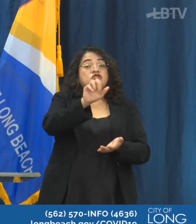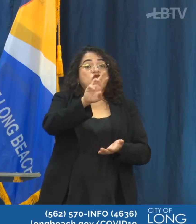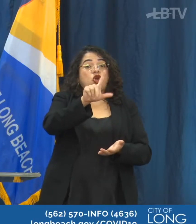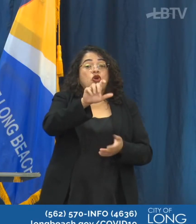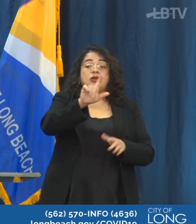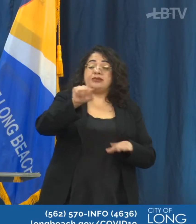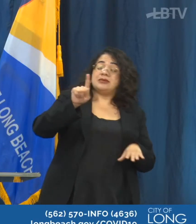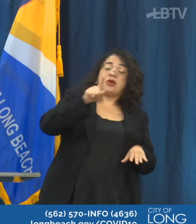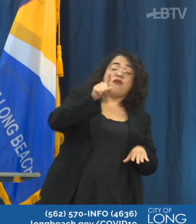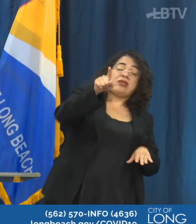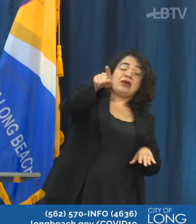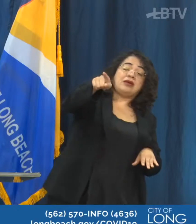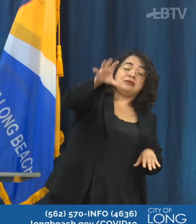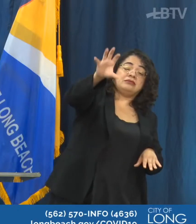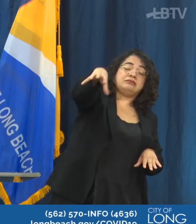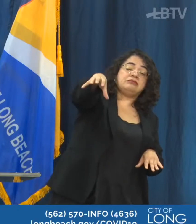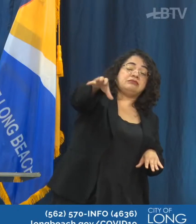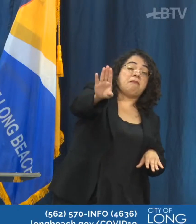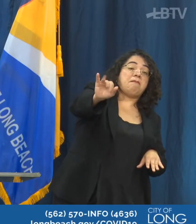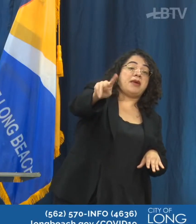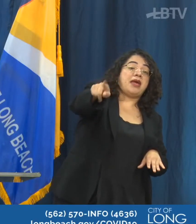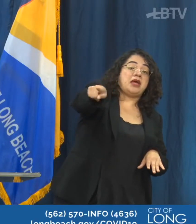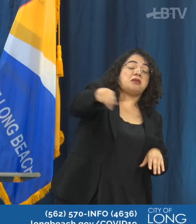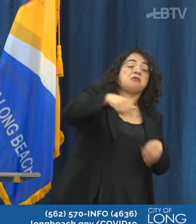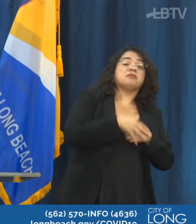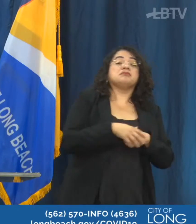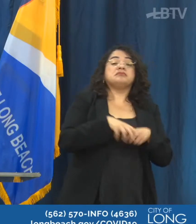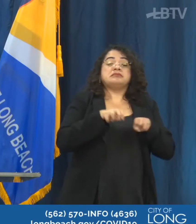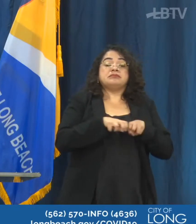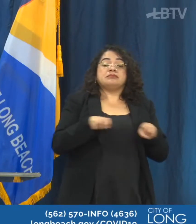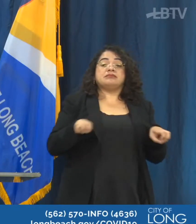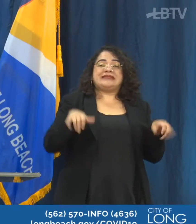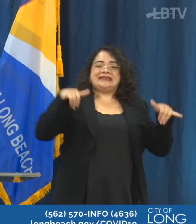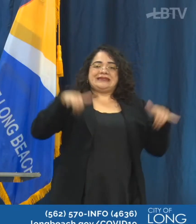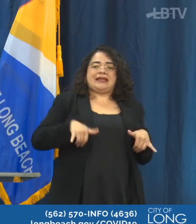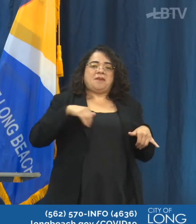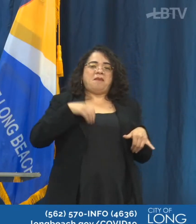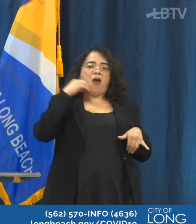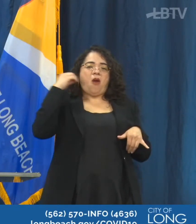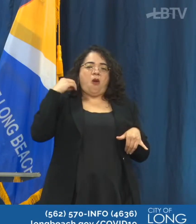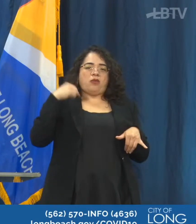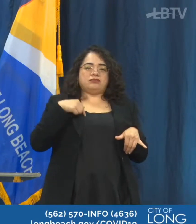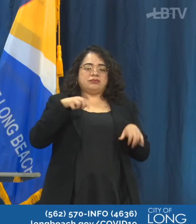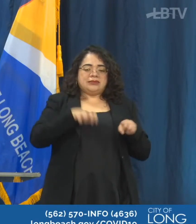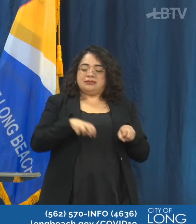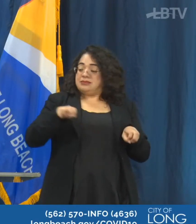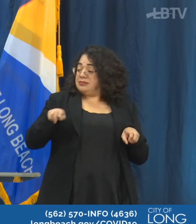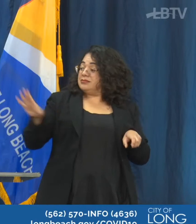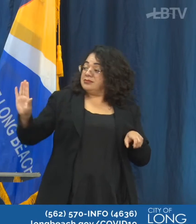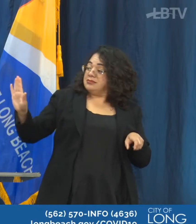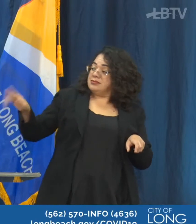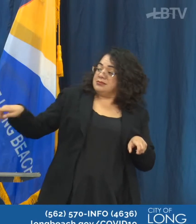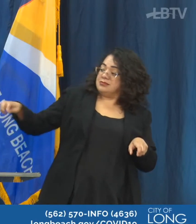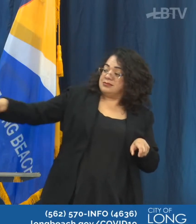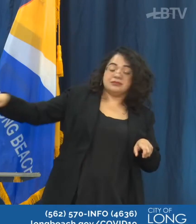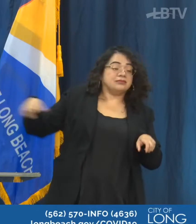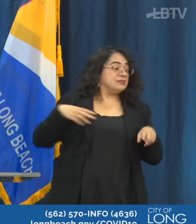be able to do that, but that would be it. We don't want, we don't want different families coming together in spaces as a gathering.